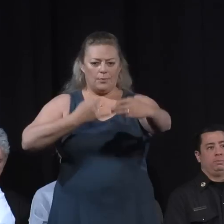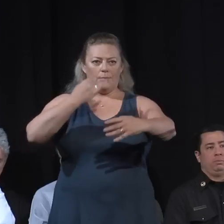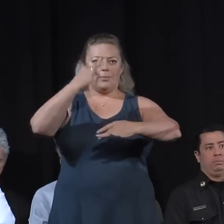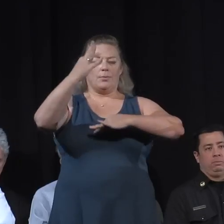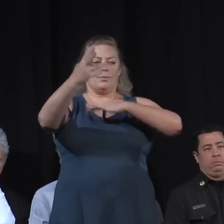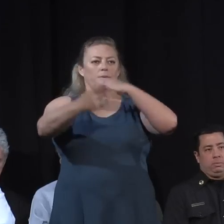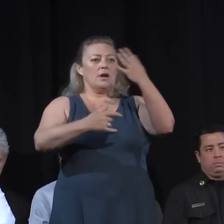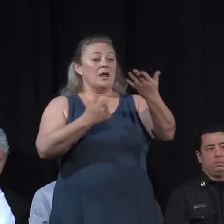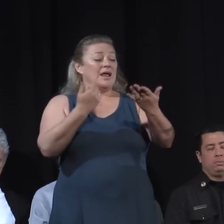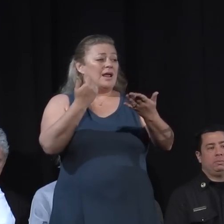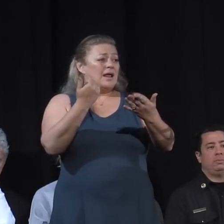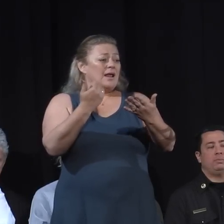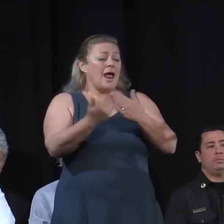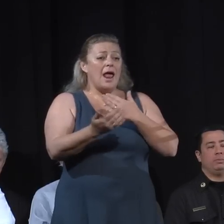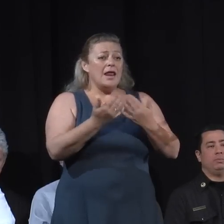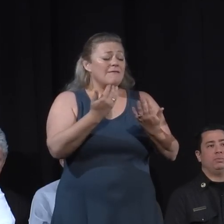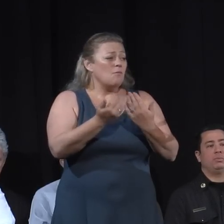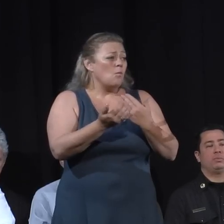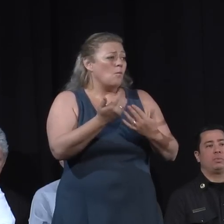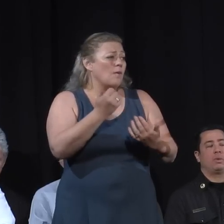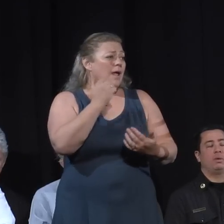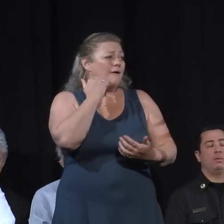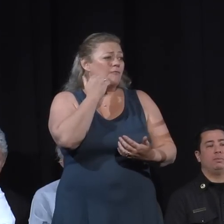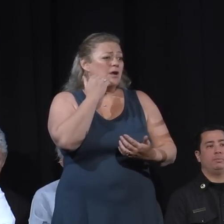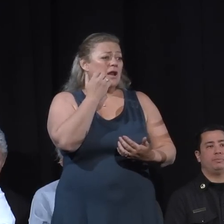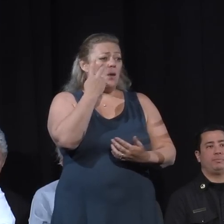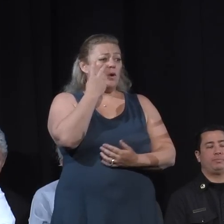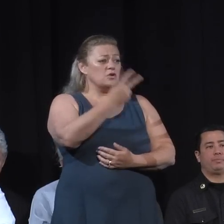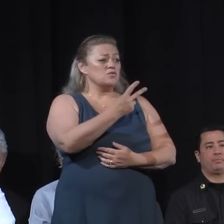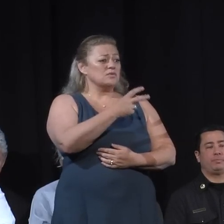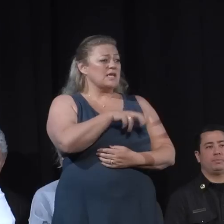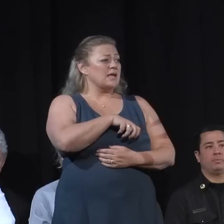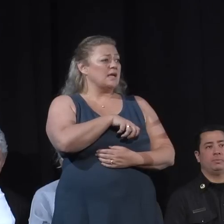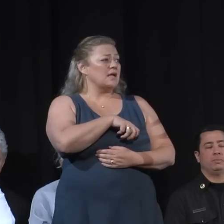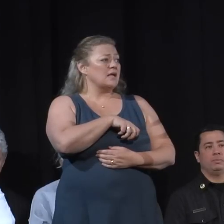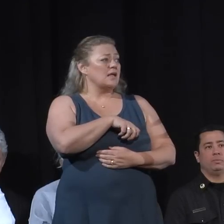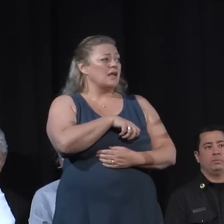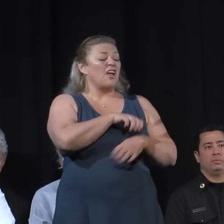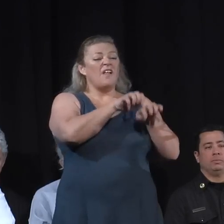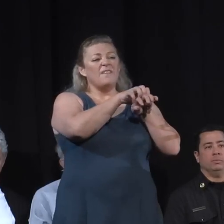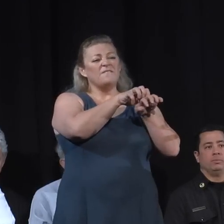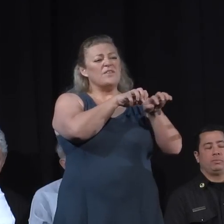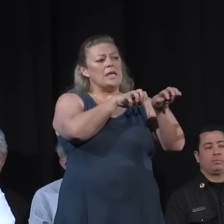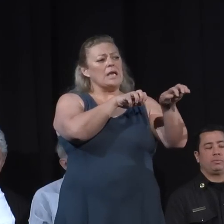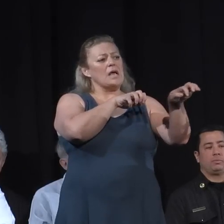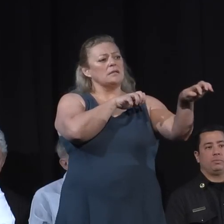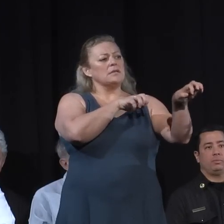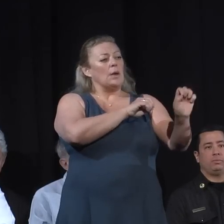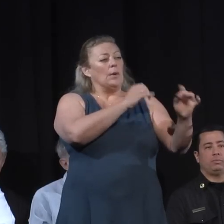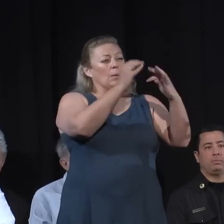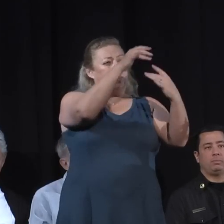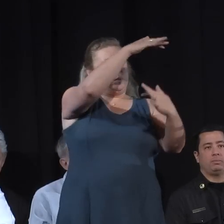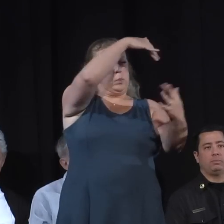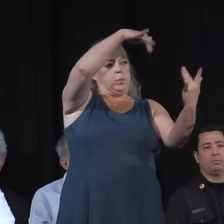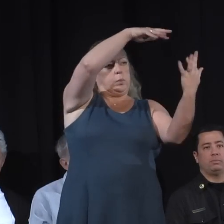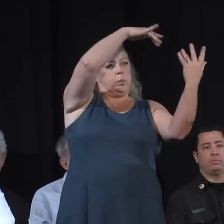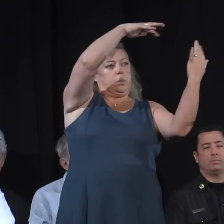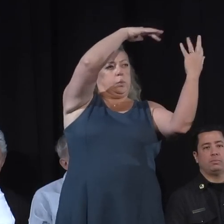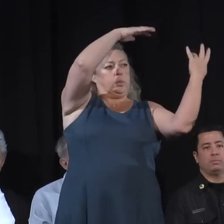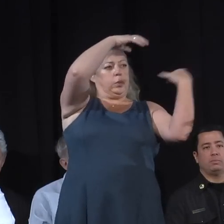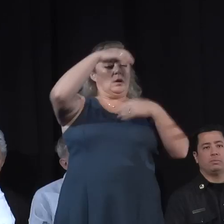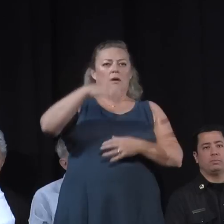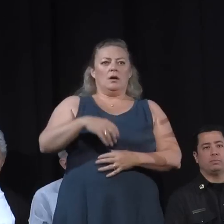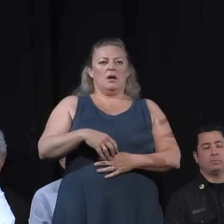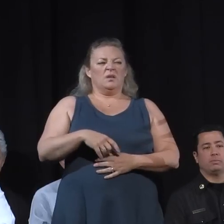a dust cloud, it's a good idea because of possible infectious diseases to just punch that button and get your car and recirculate.